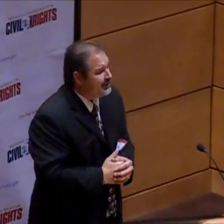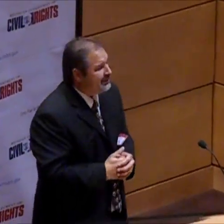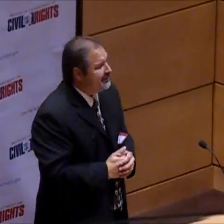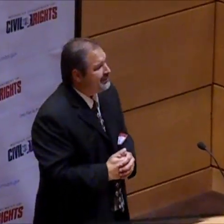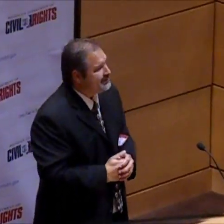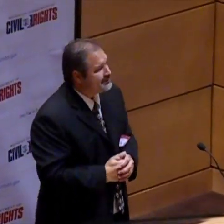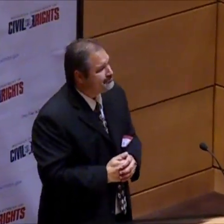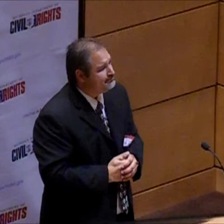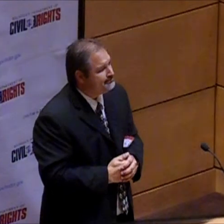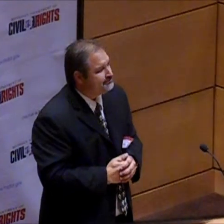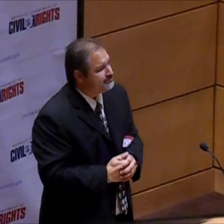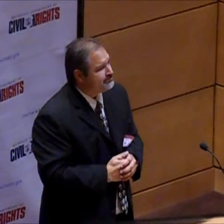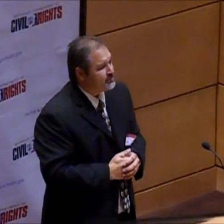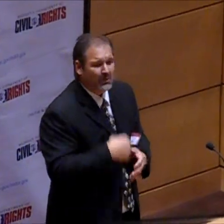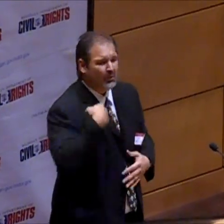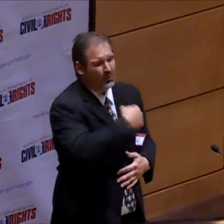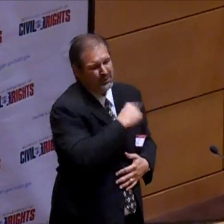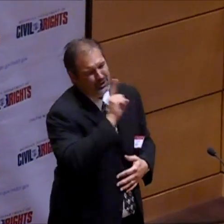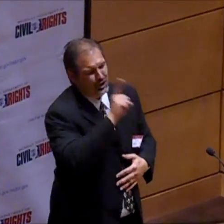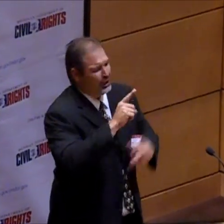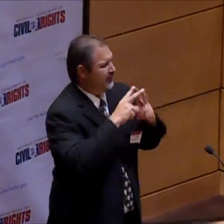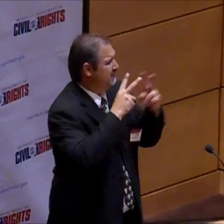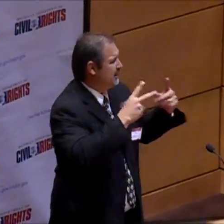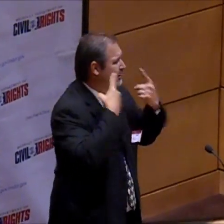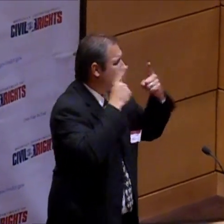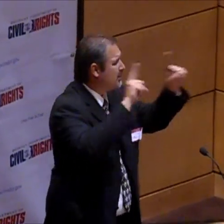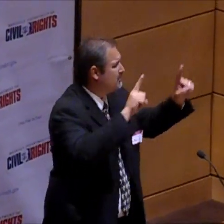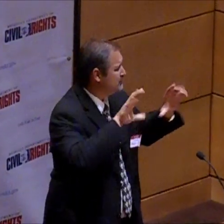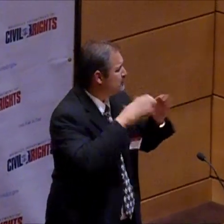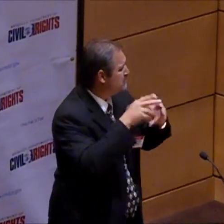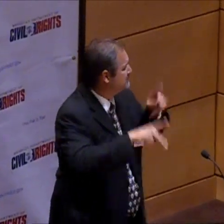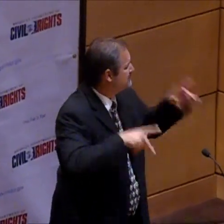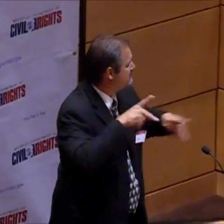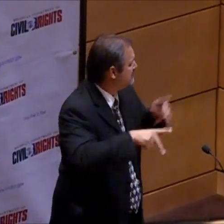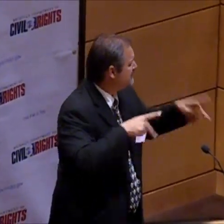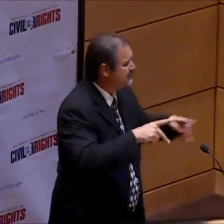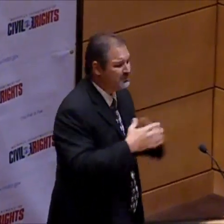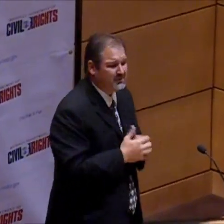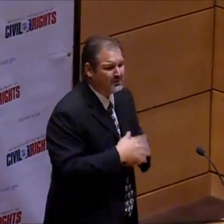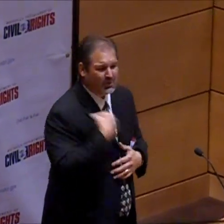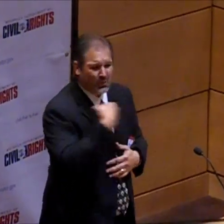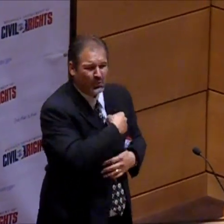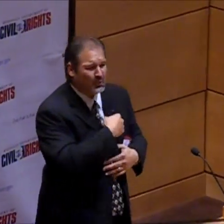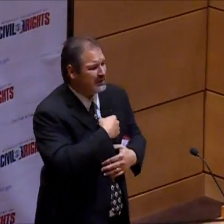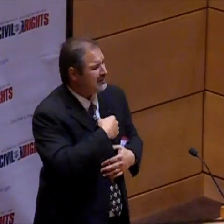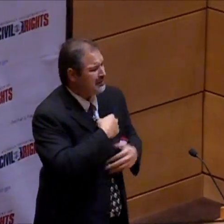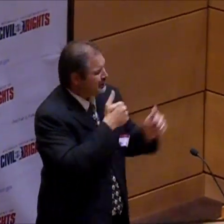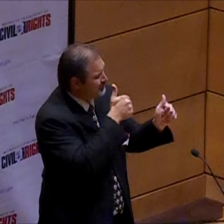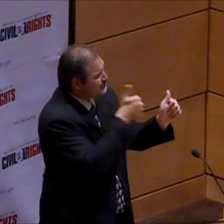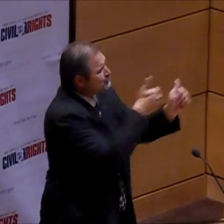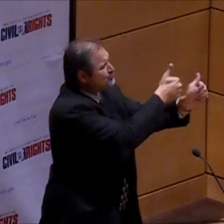communication, effective communication-taking place. It's such a struggle. And we are a successful group of people.